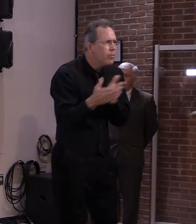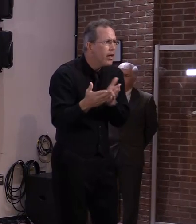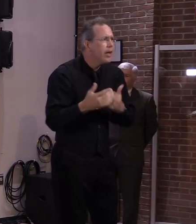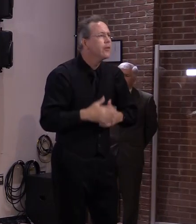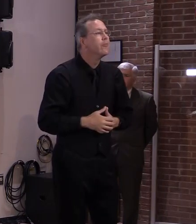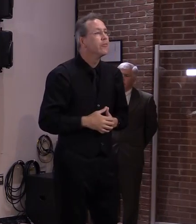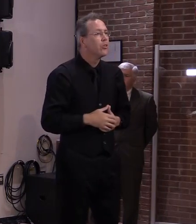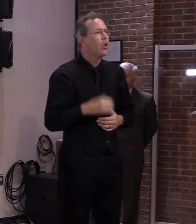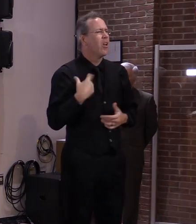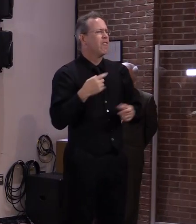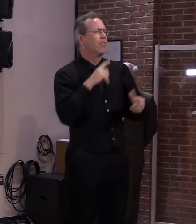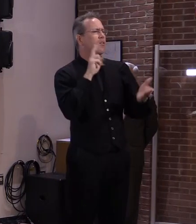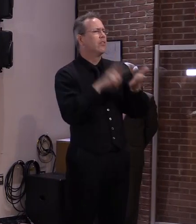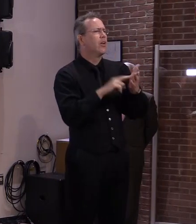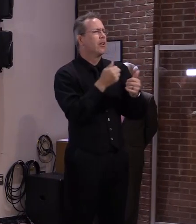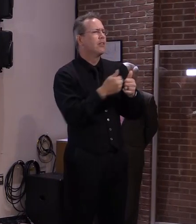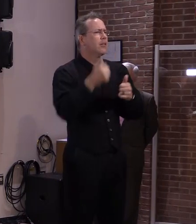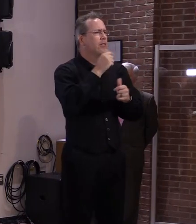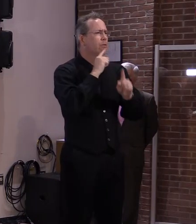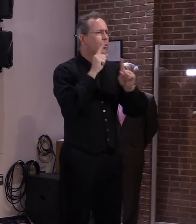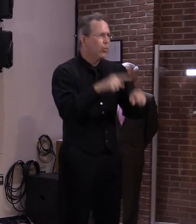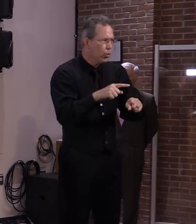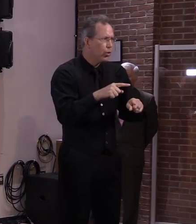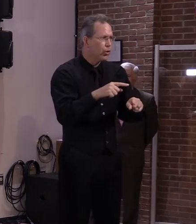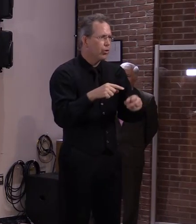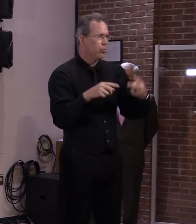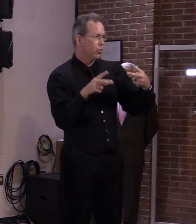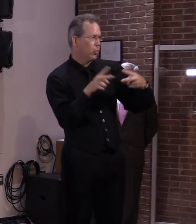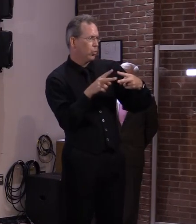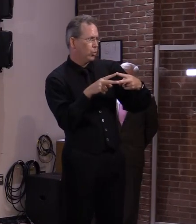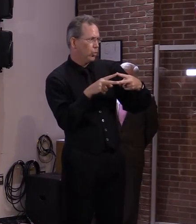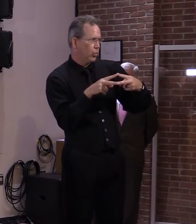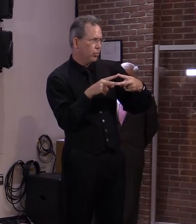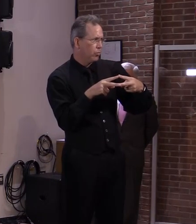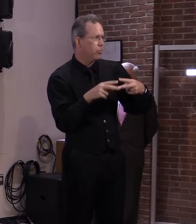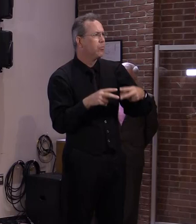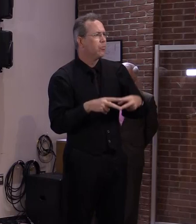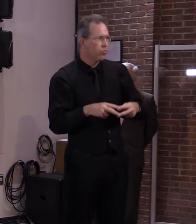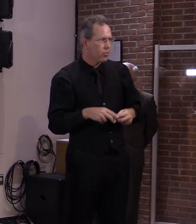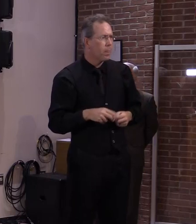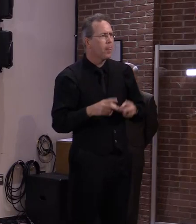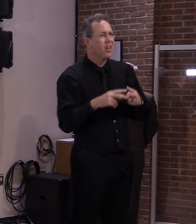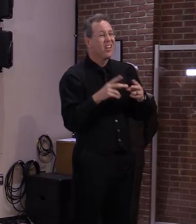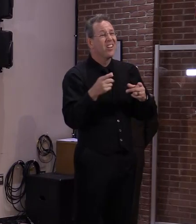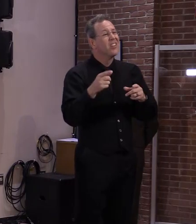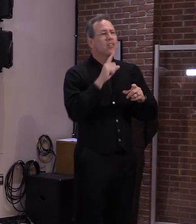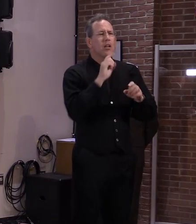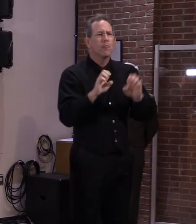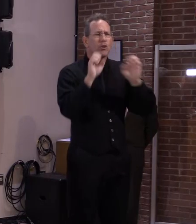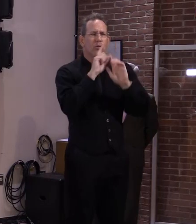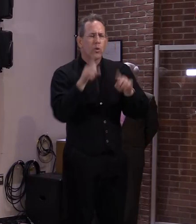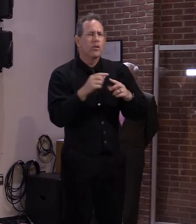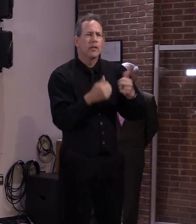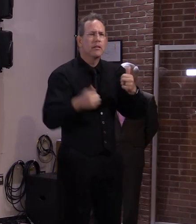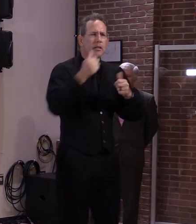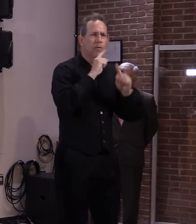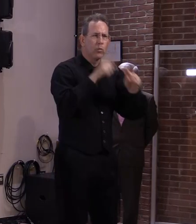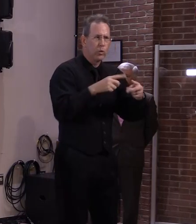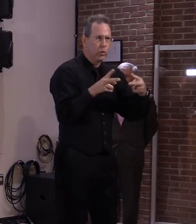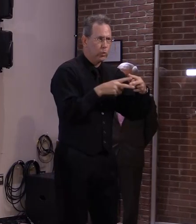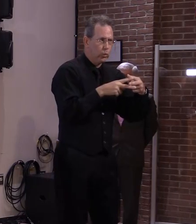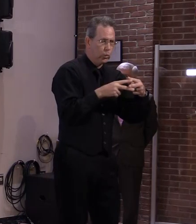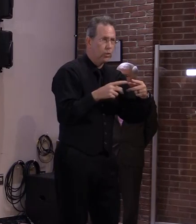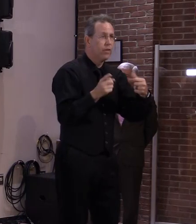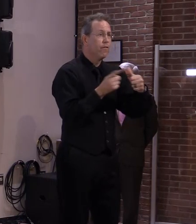order under my general powers, not my emergency powers to do the following. First, it maintains the National